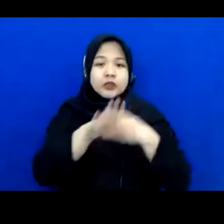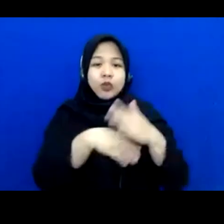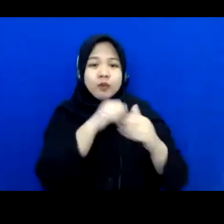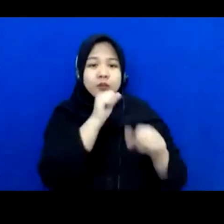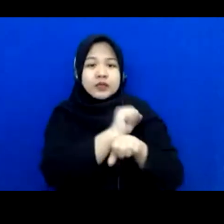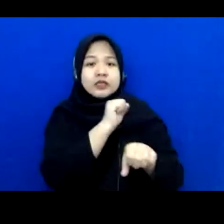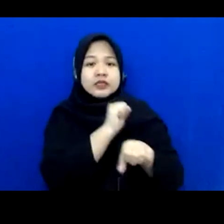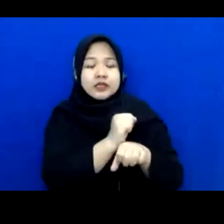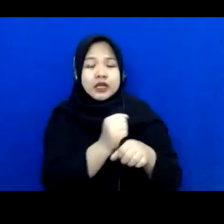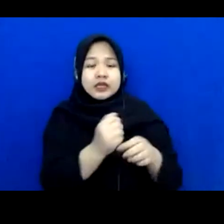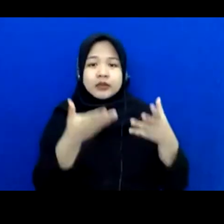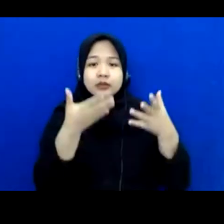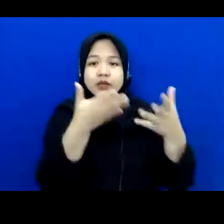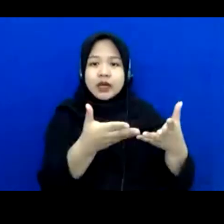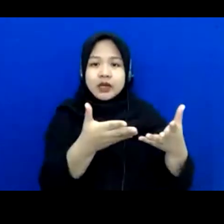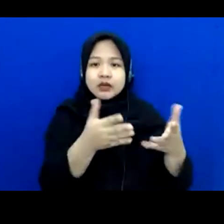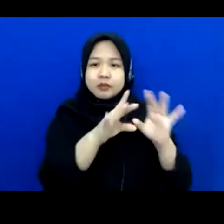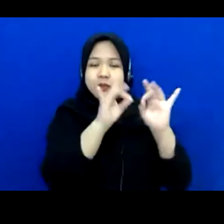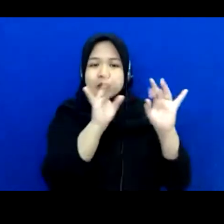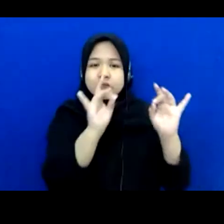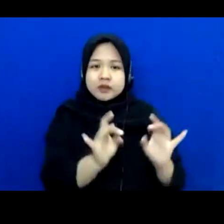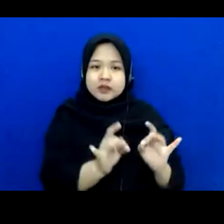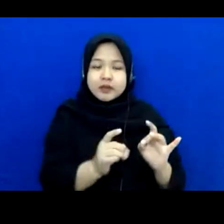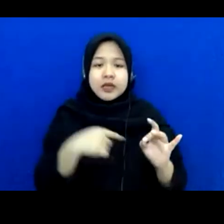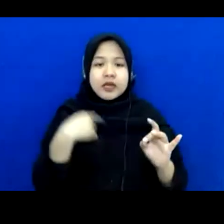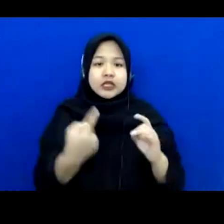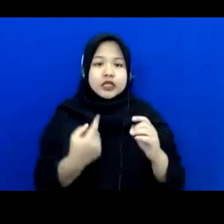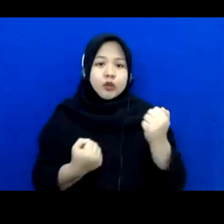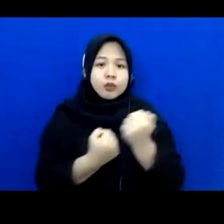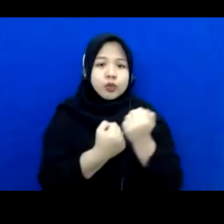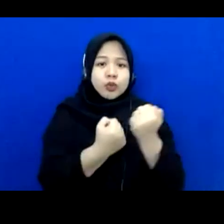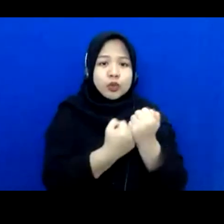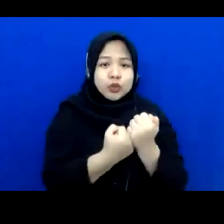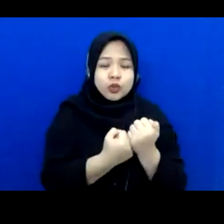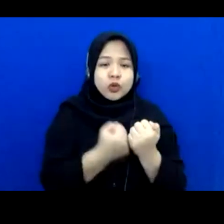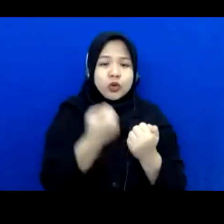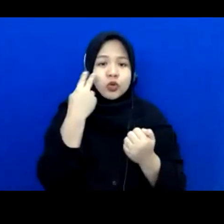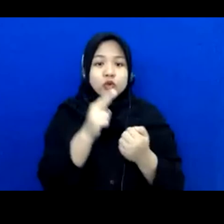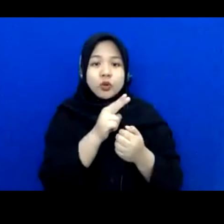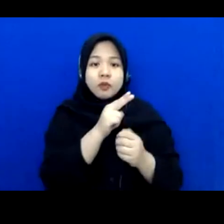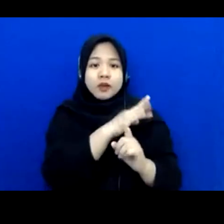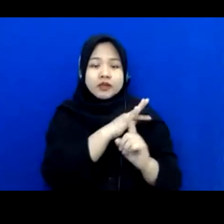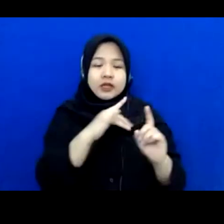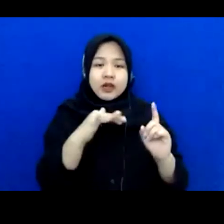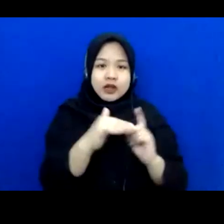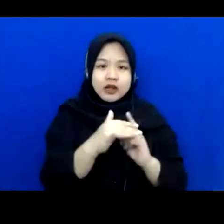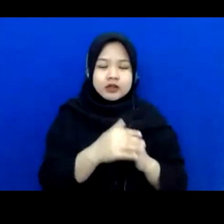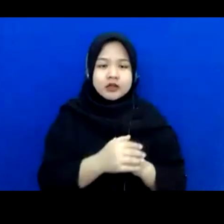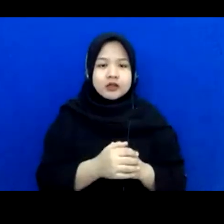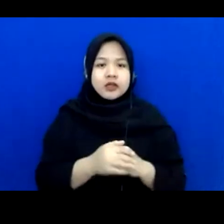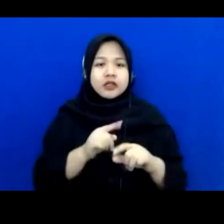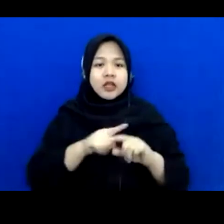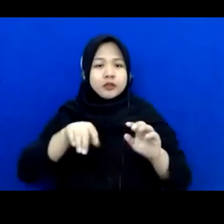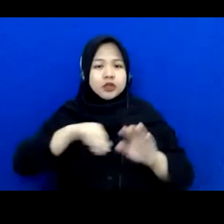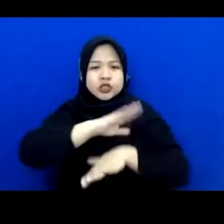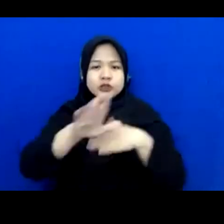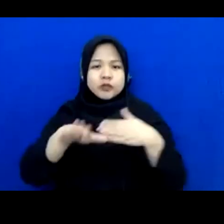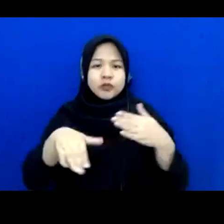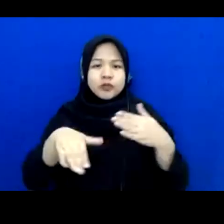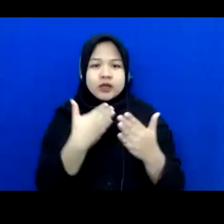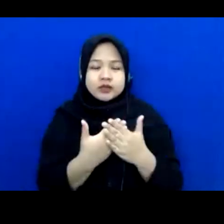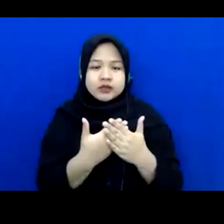a lot of jobs the third principle is to integrate back to society and by the way everywhere you go in asean